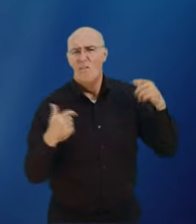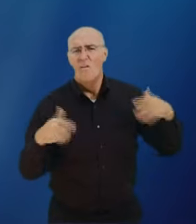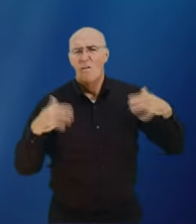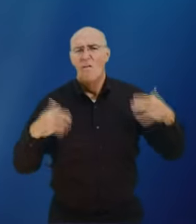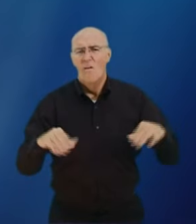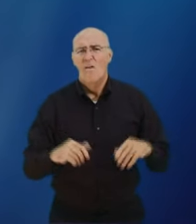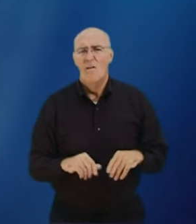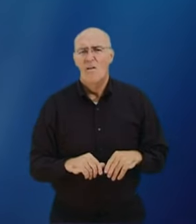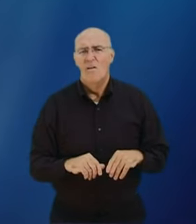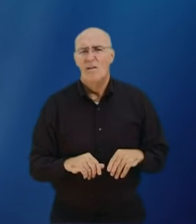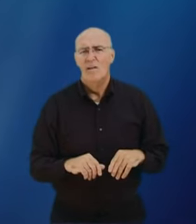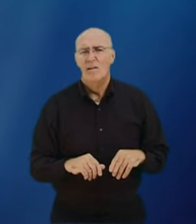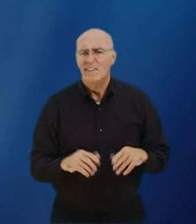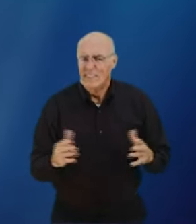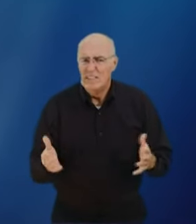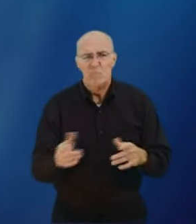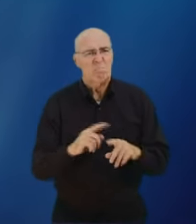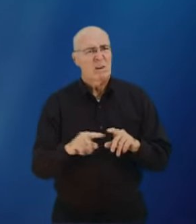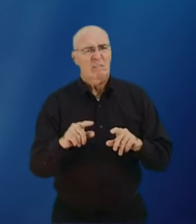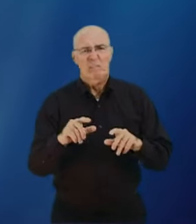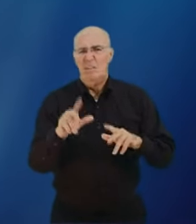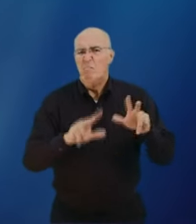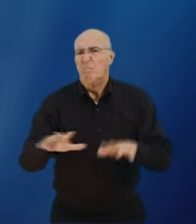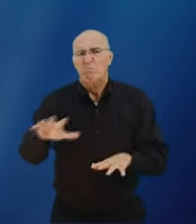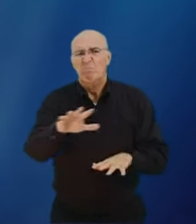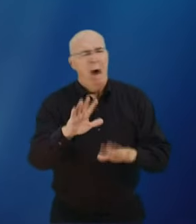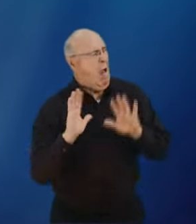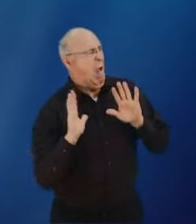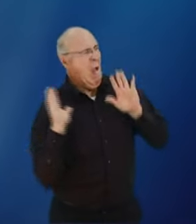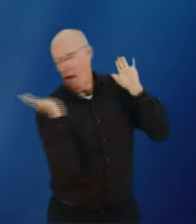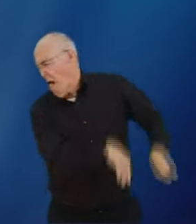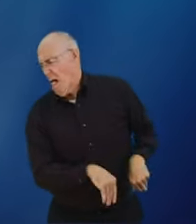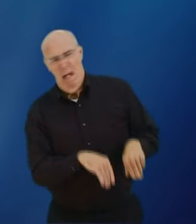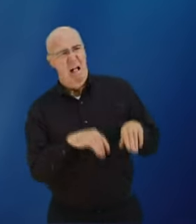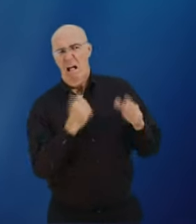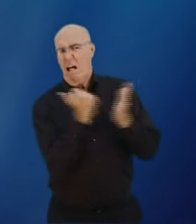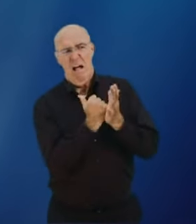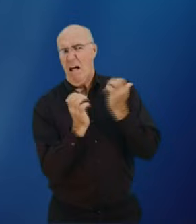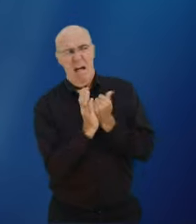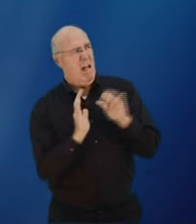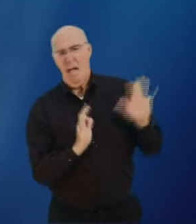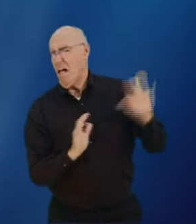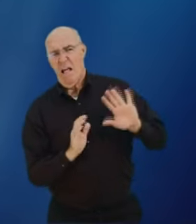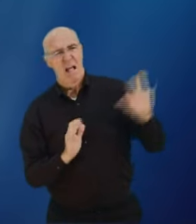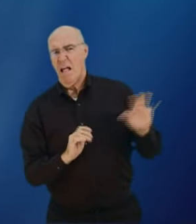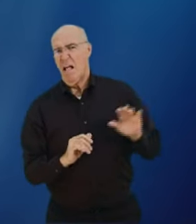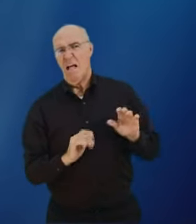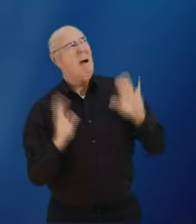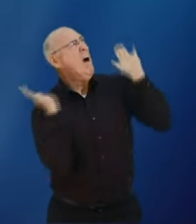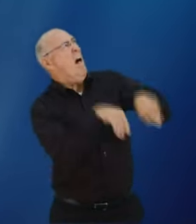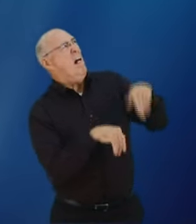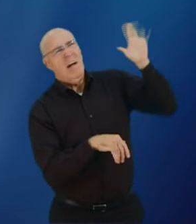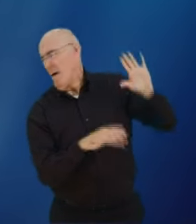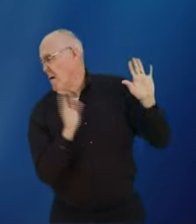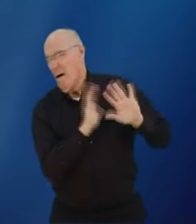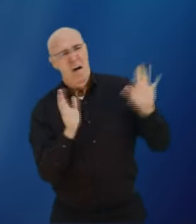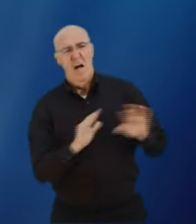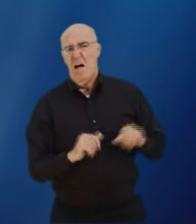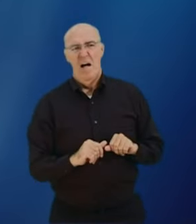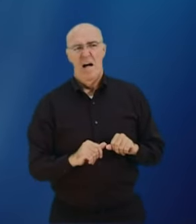God told about God in heaven but many of the people refused to believe